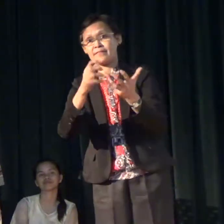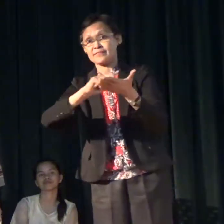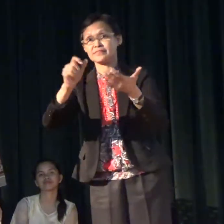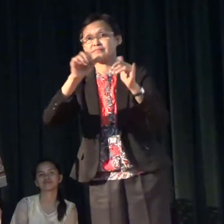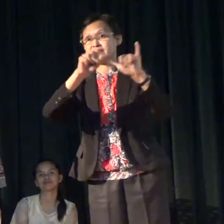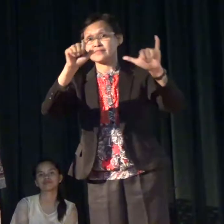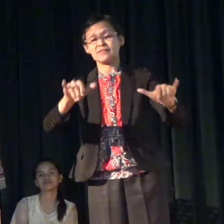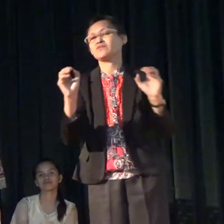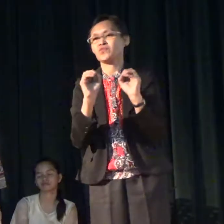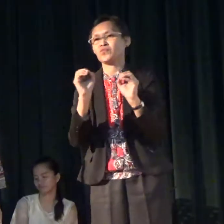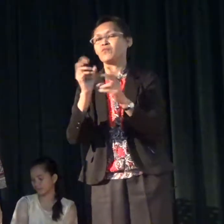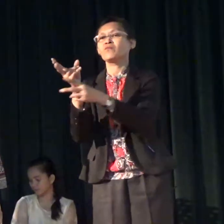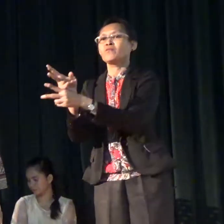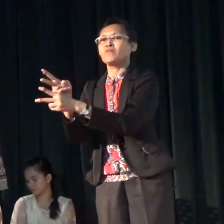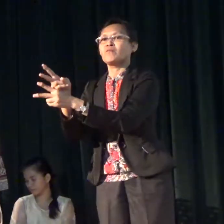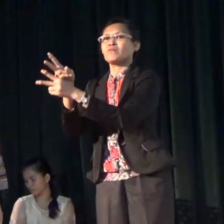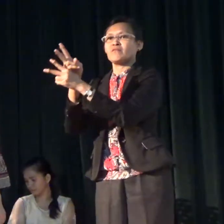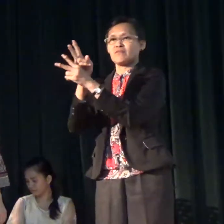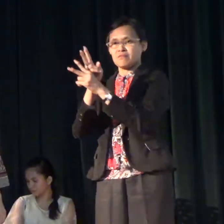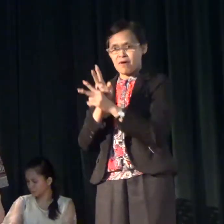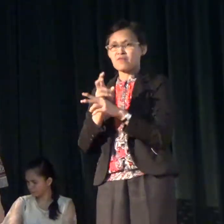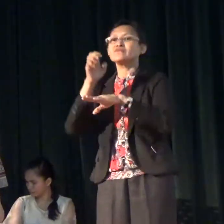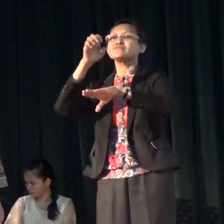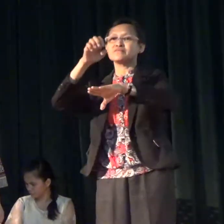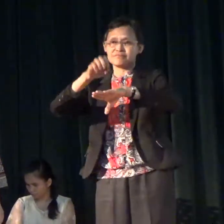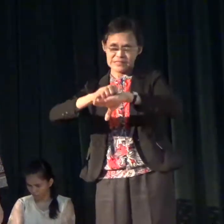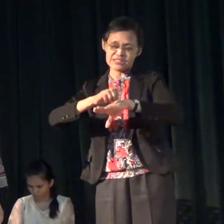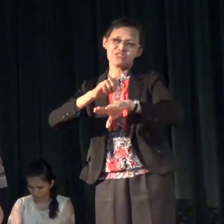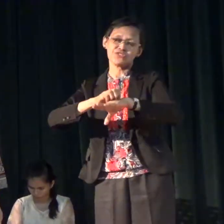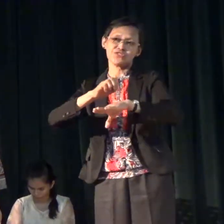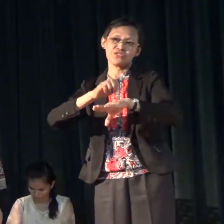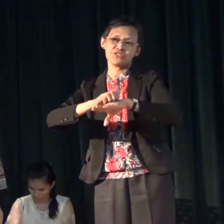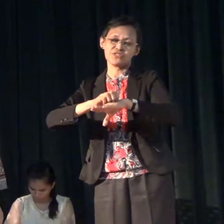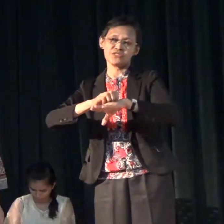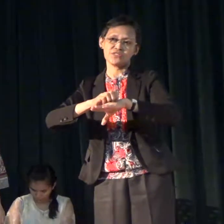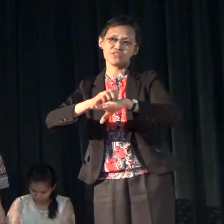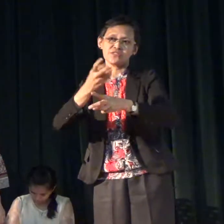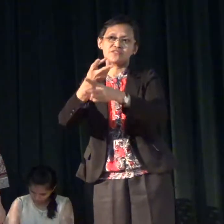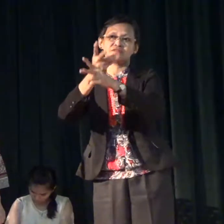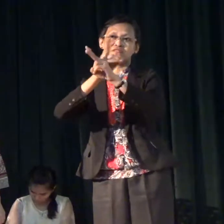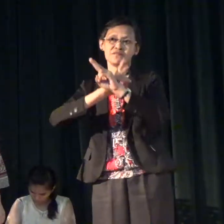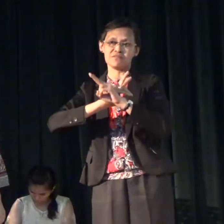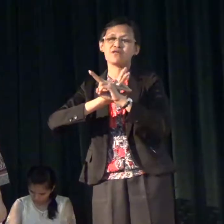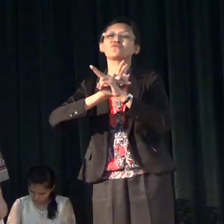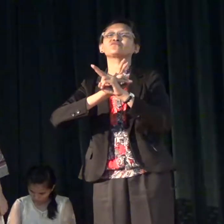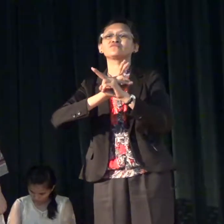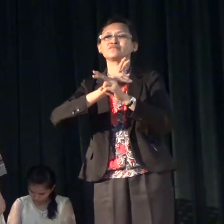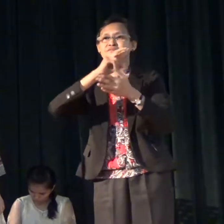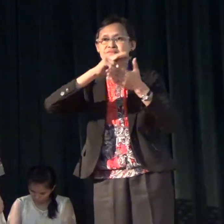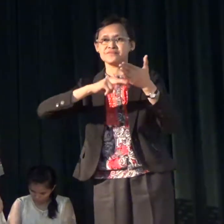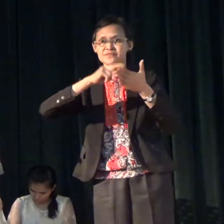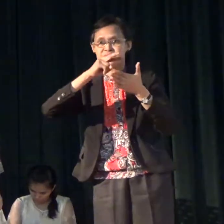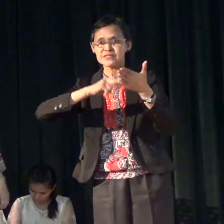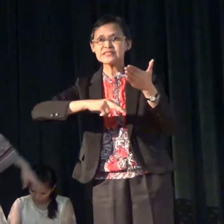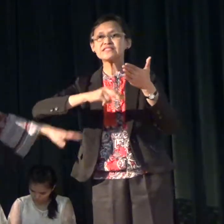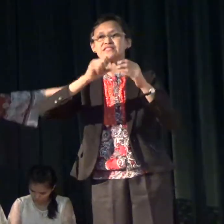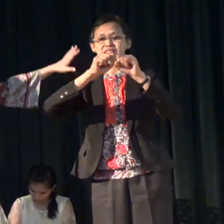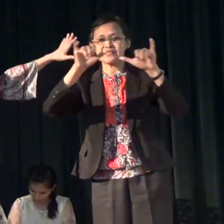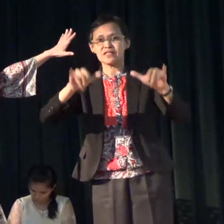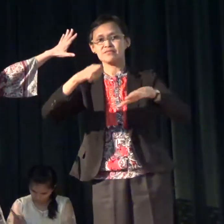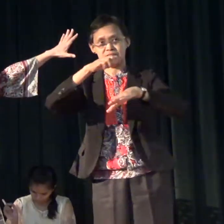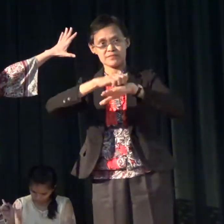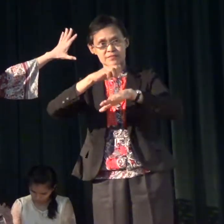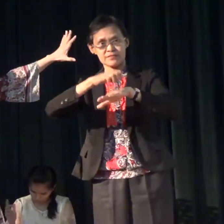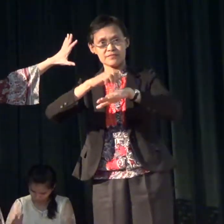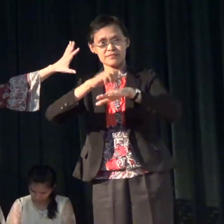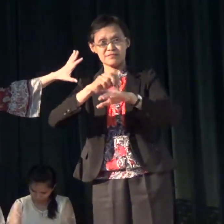We borrow English. We borrow the written system of English. So, if